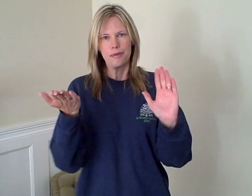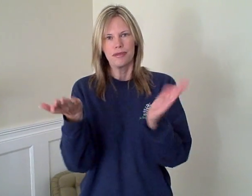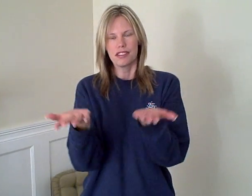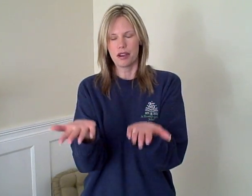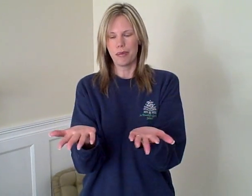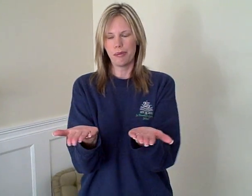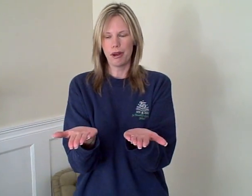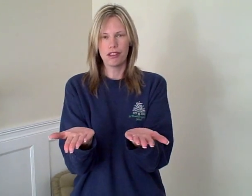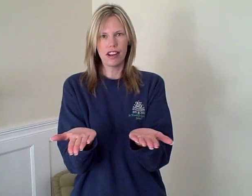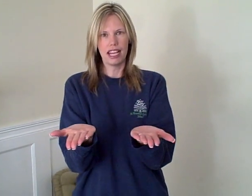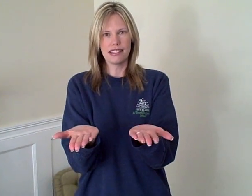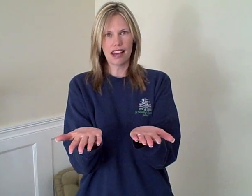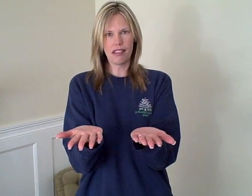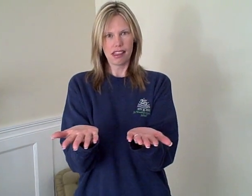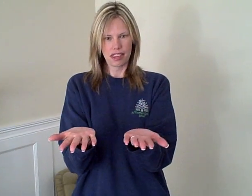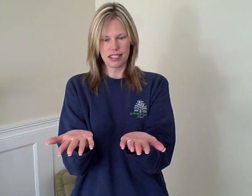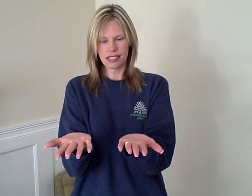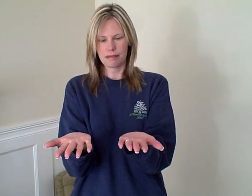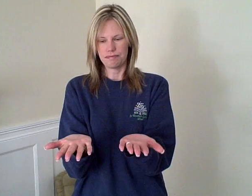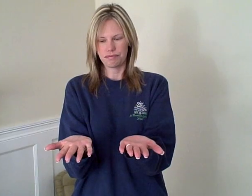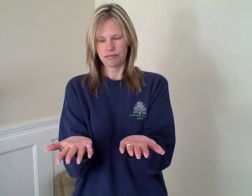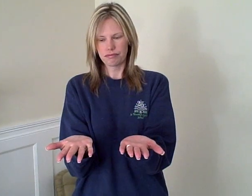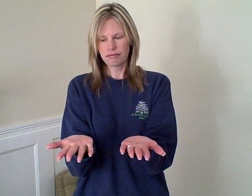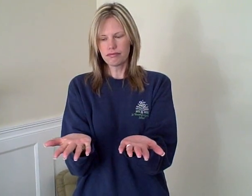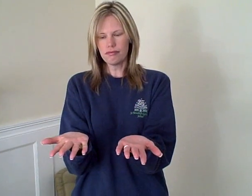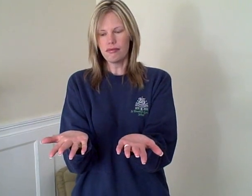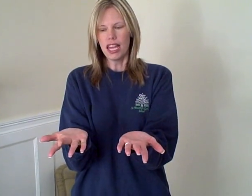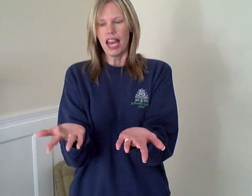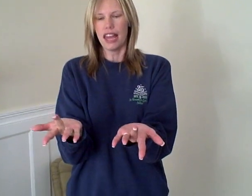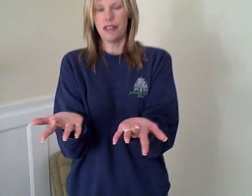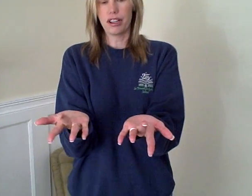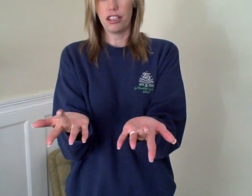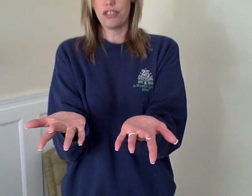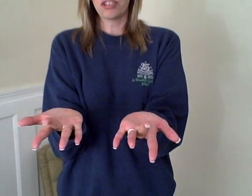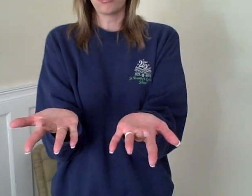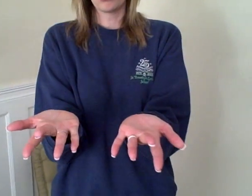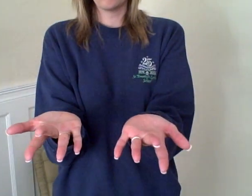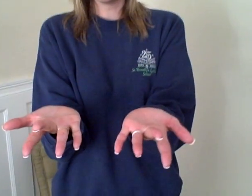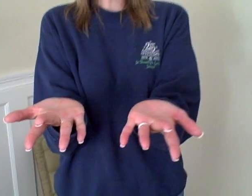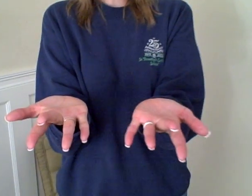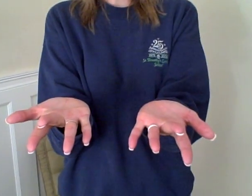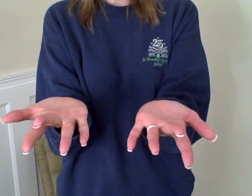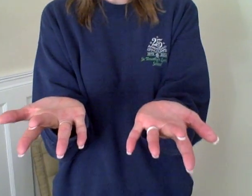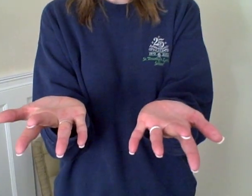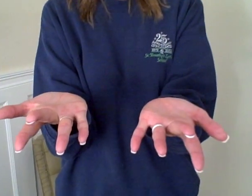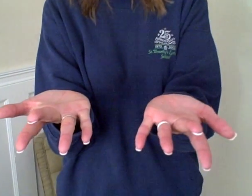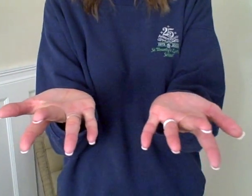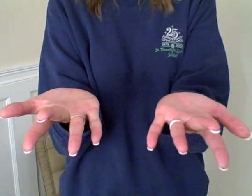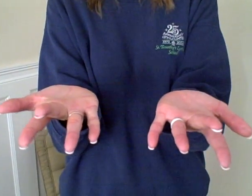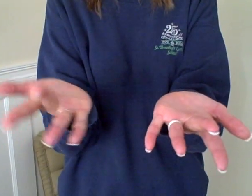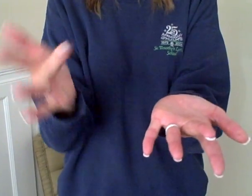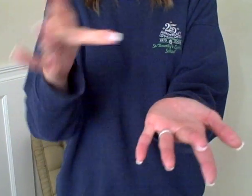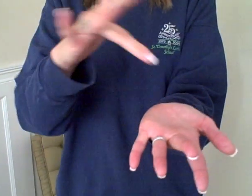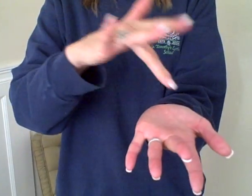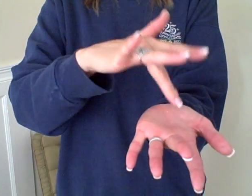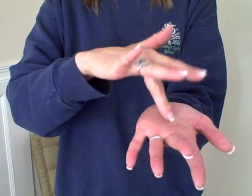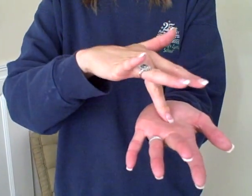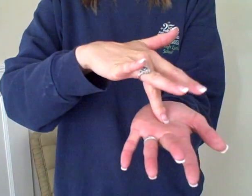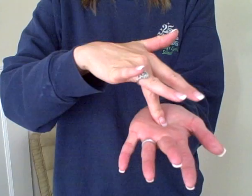So put both your hands out like this and then we're going to use our two middle fingers like this and touch the